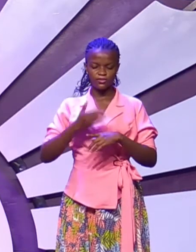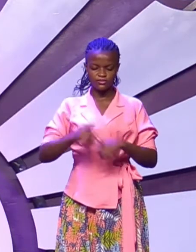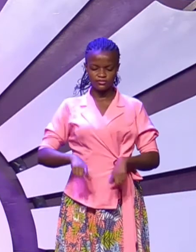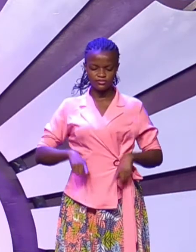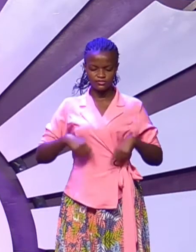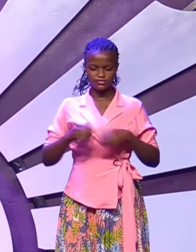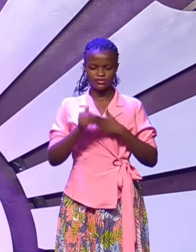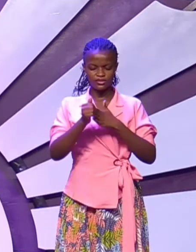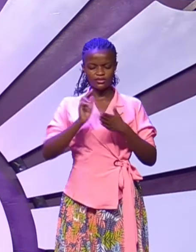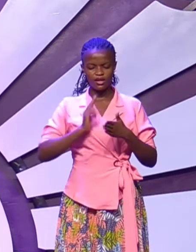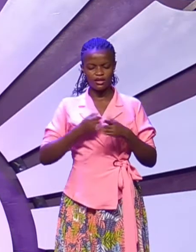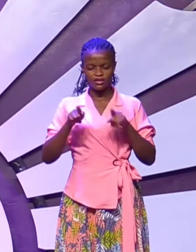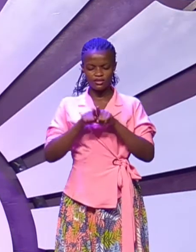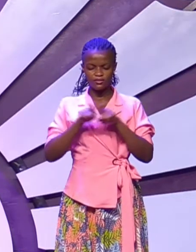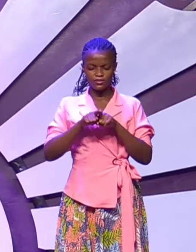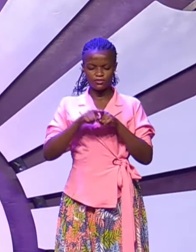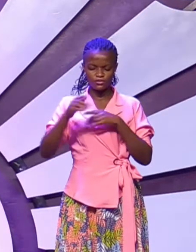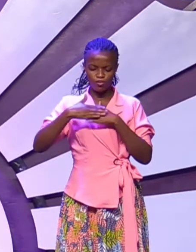Lead us as we open your word.